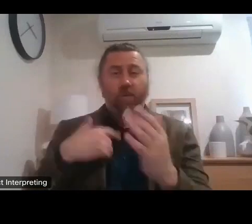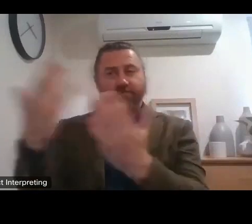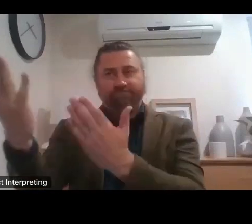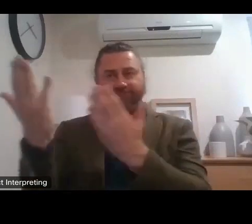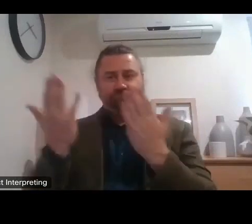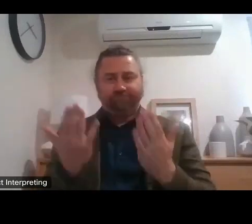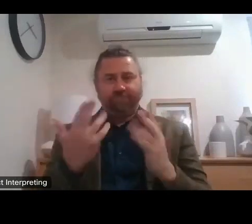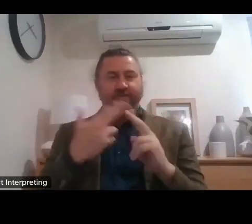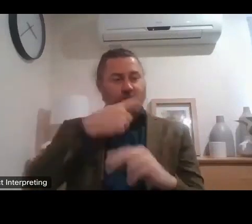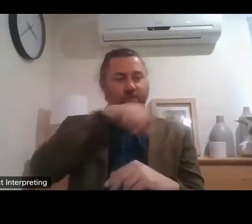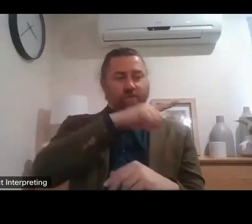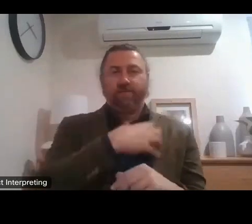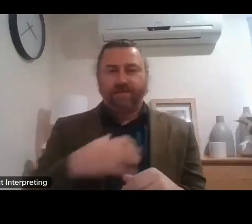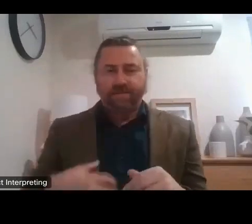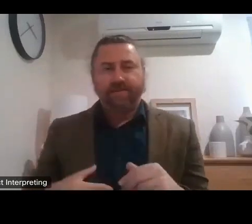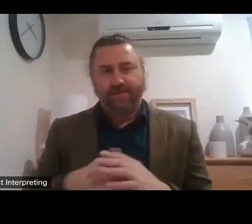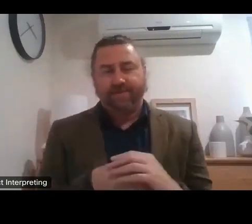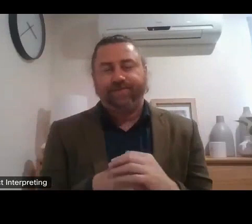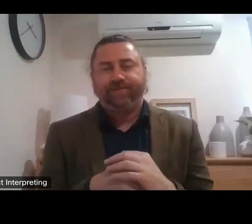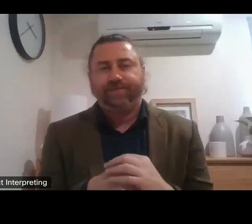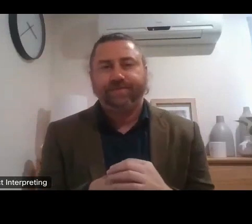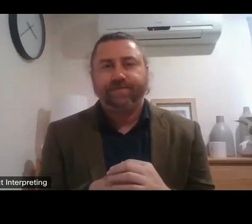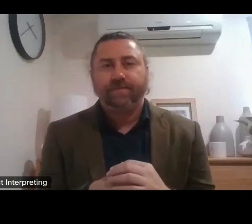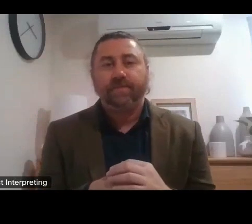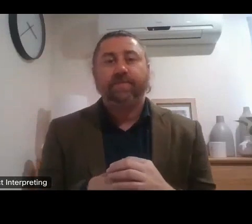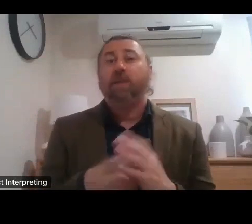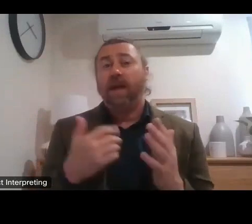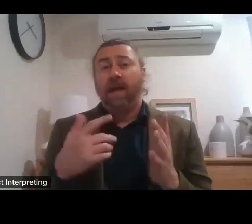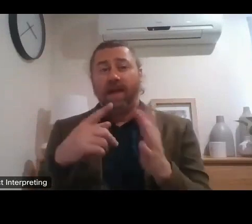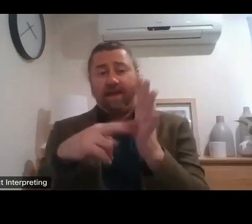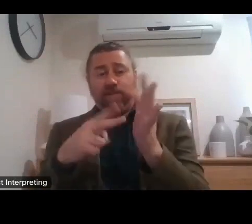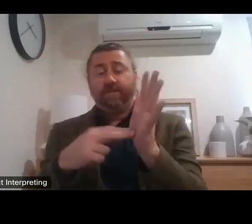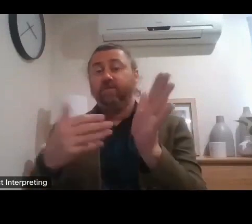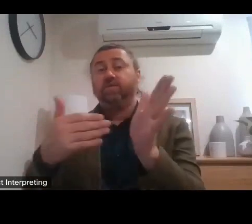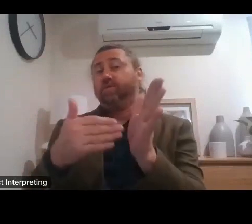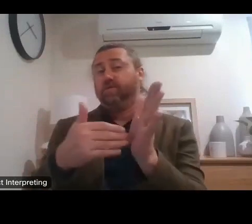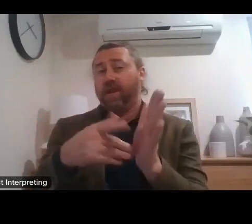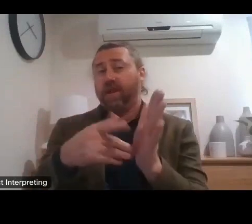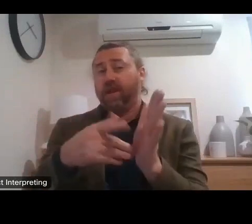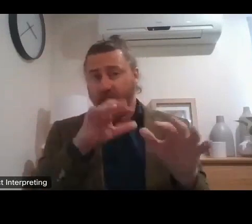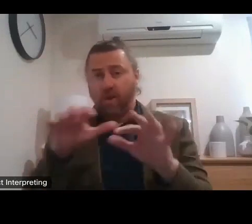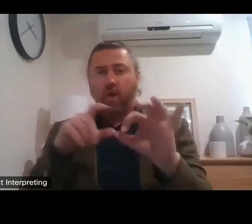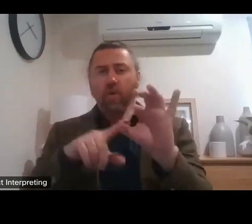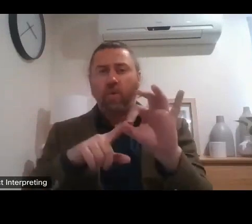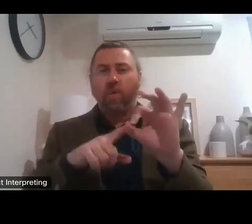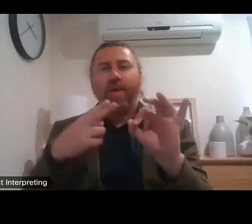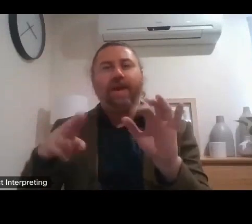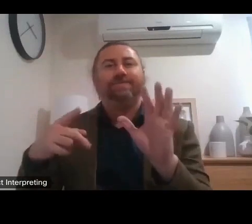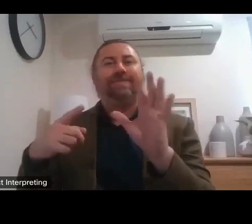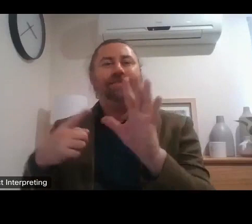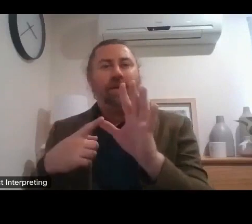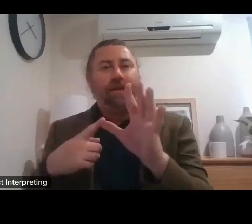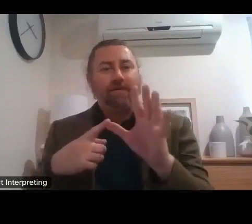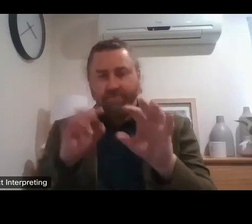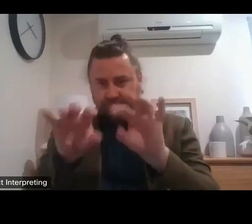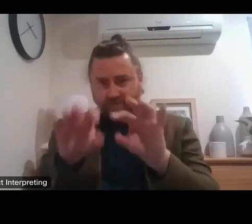also on social media, but we are also inviting you to use the question and answer function in this